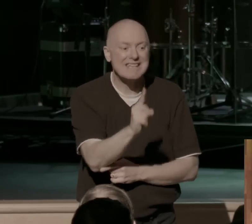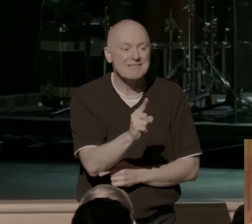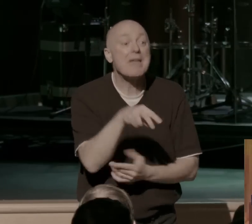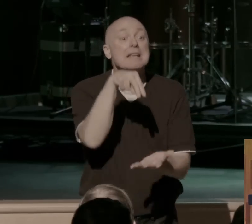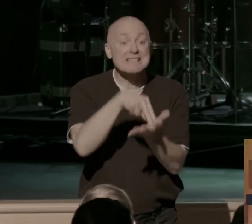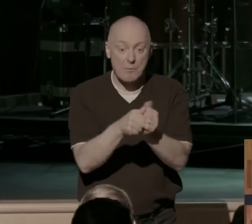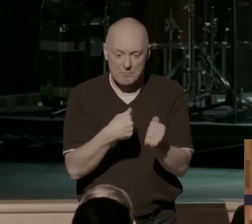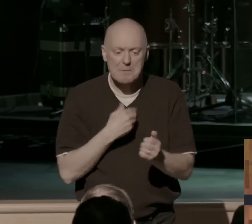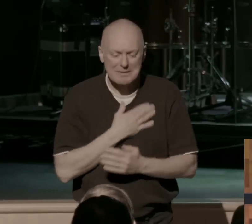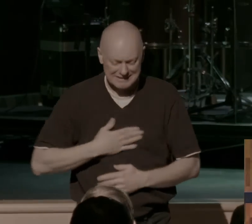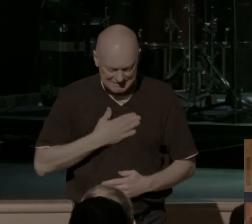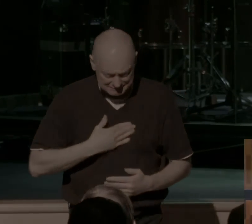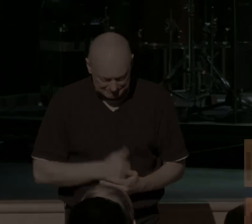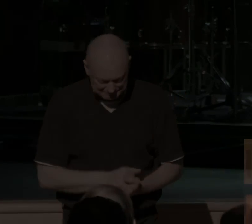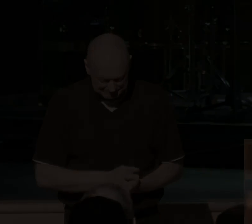Amen. Amen. Amen.